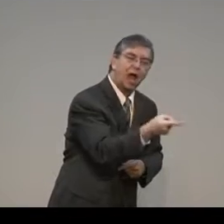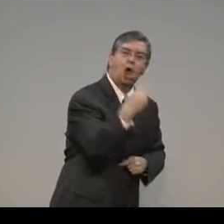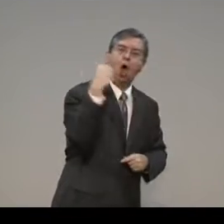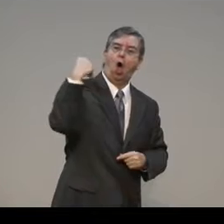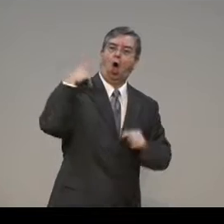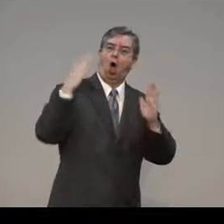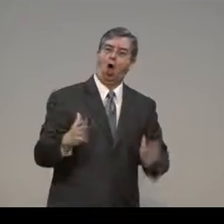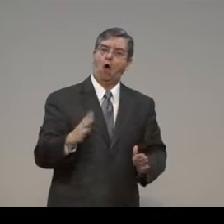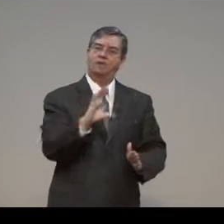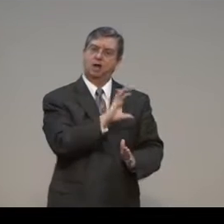It's the law.